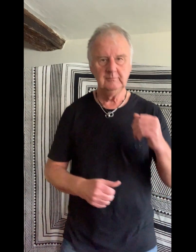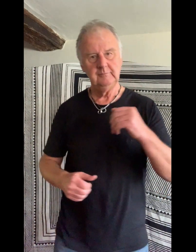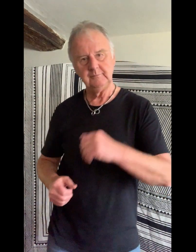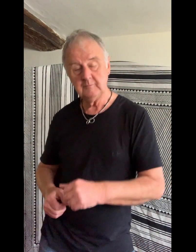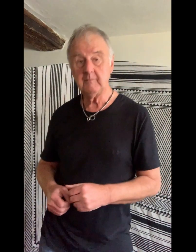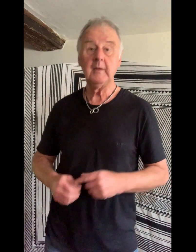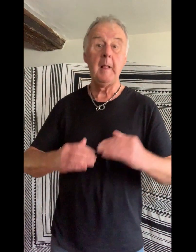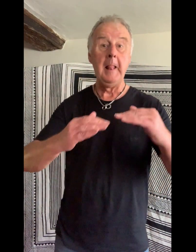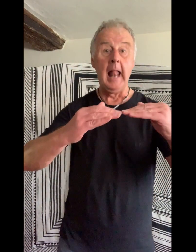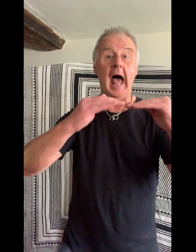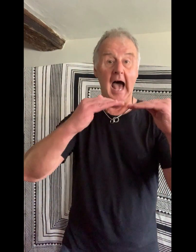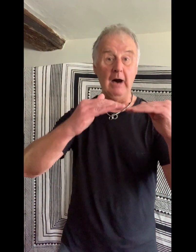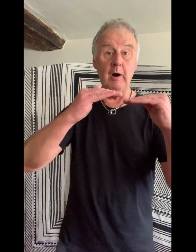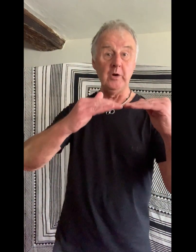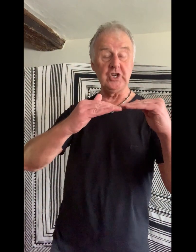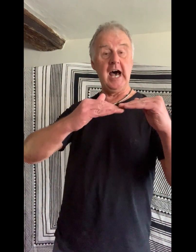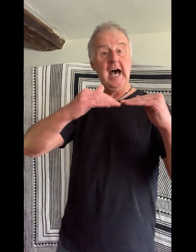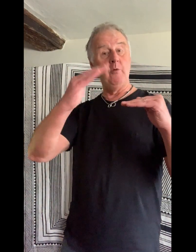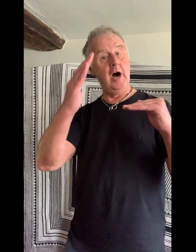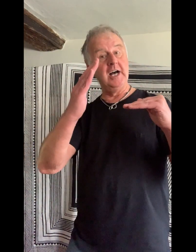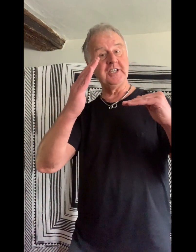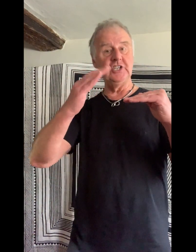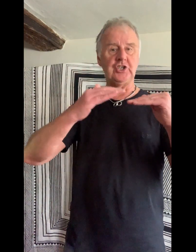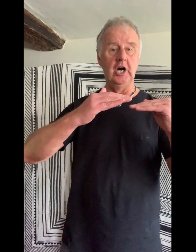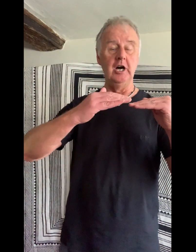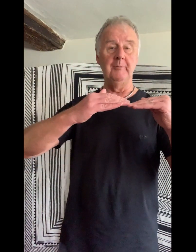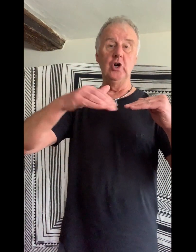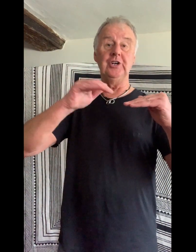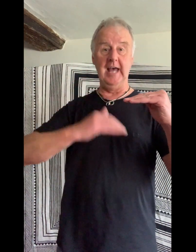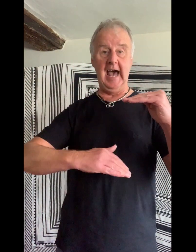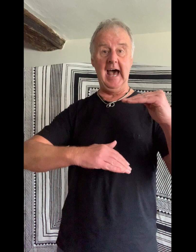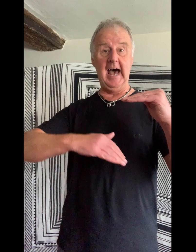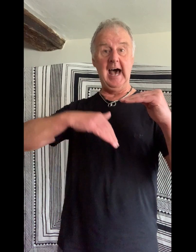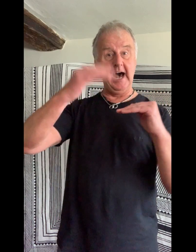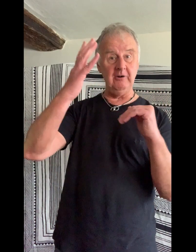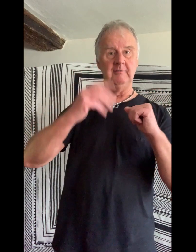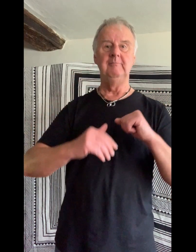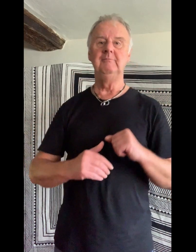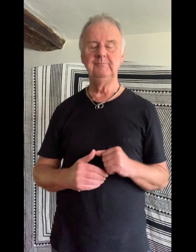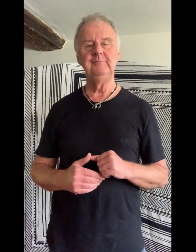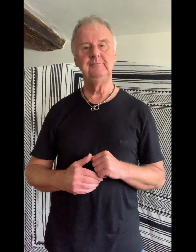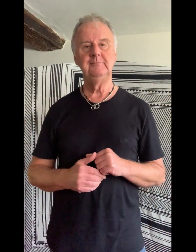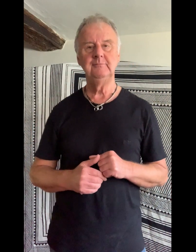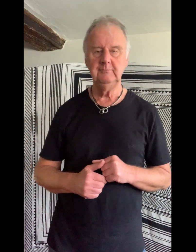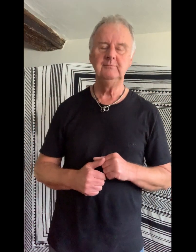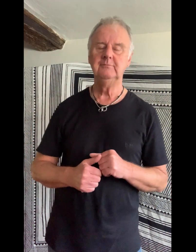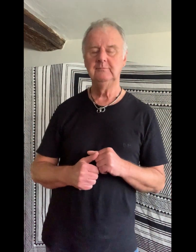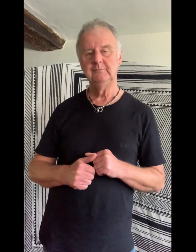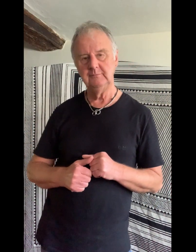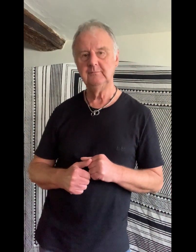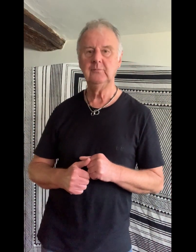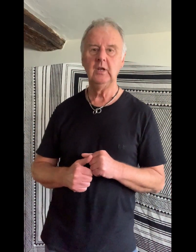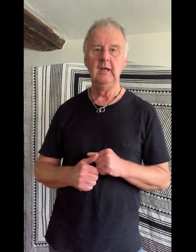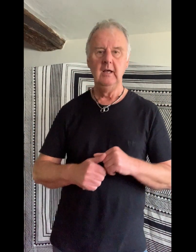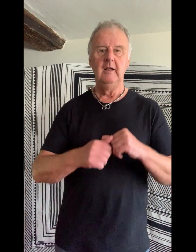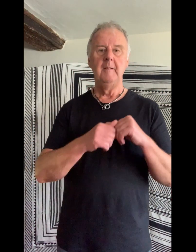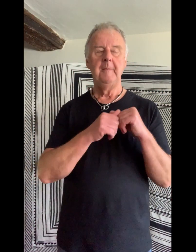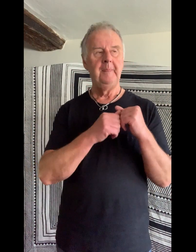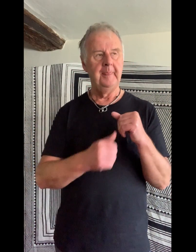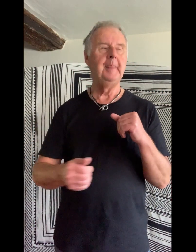cables away. How I wish I was in Sherbrooke now. How I cracked four pounds, made an awful din. But for one